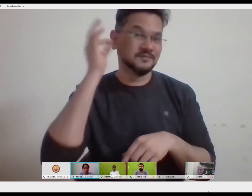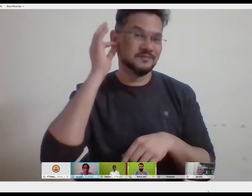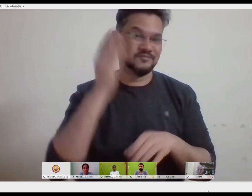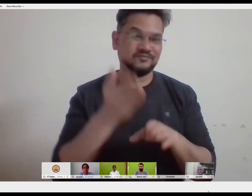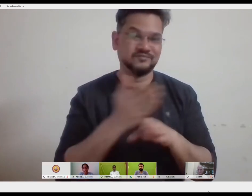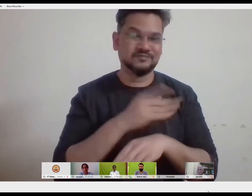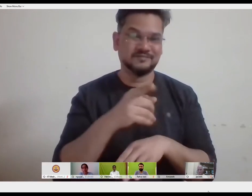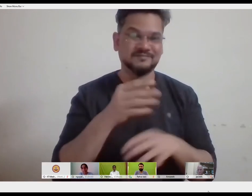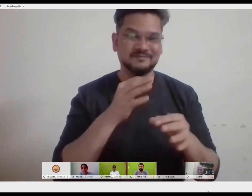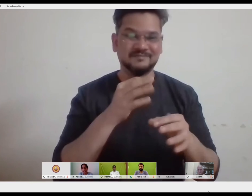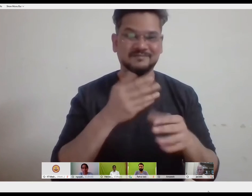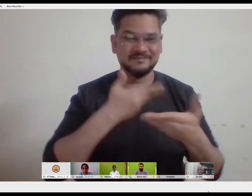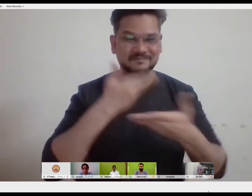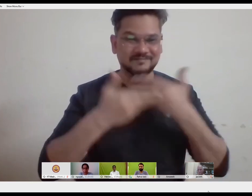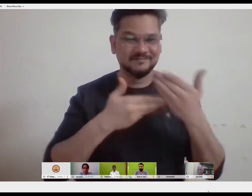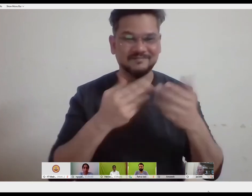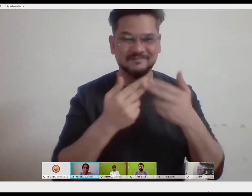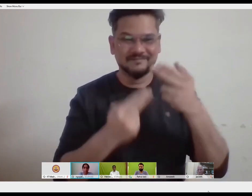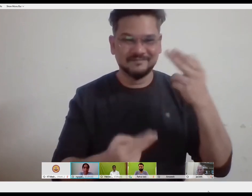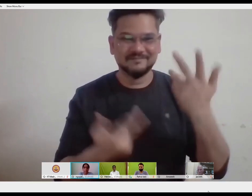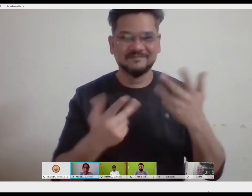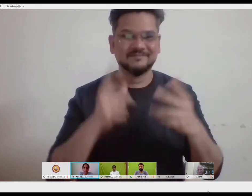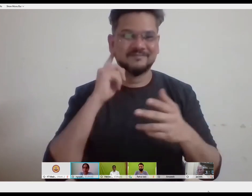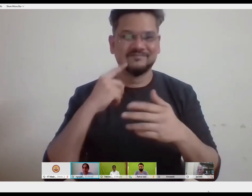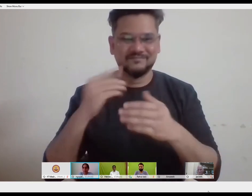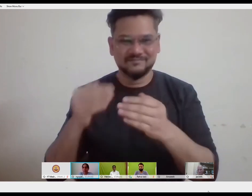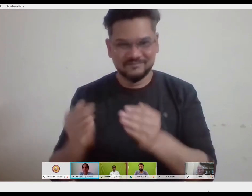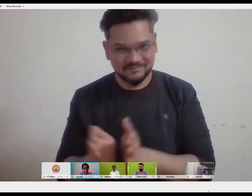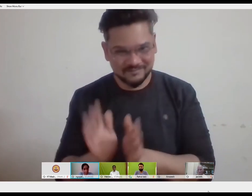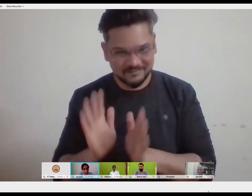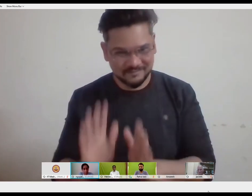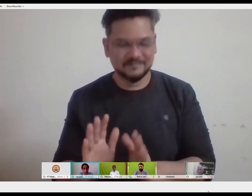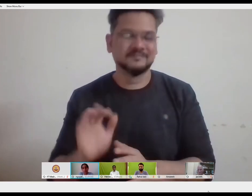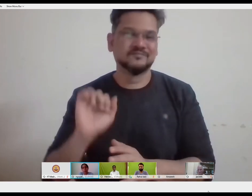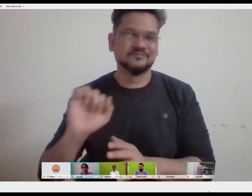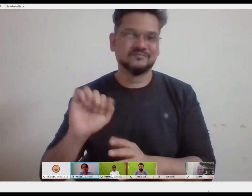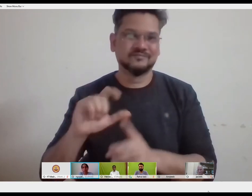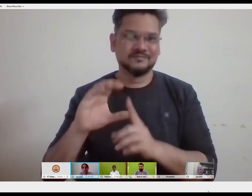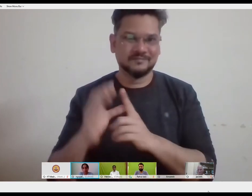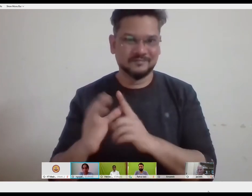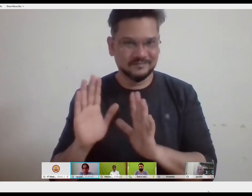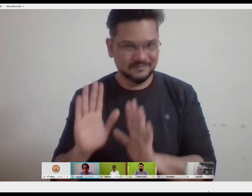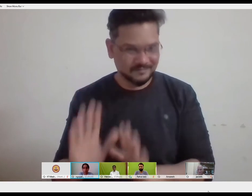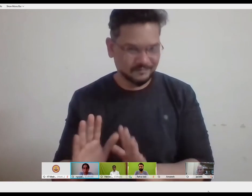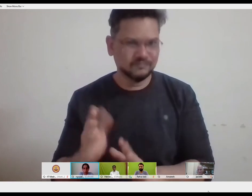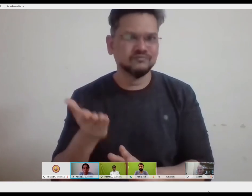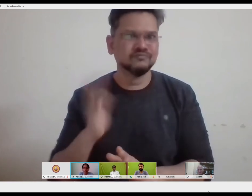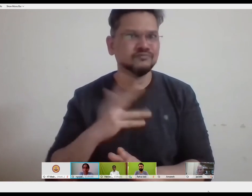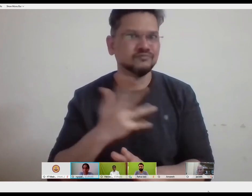community and there is a distinct culture, this comes from the sign language, which we will talk about tomorrow in